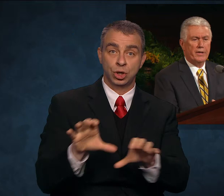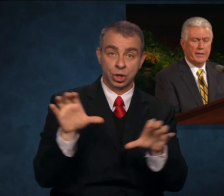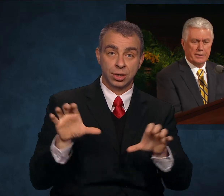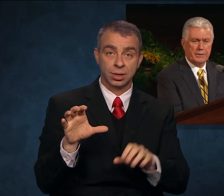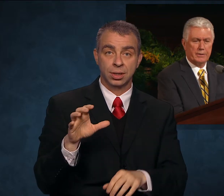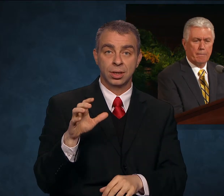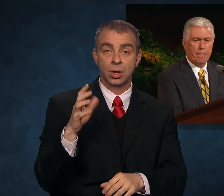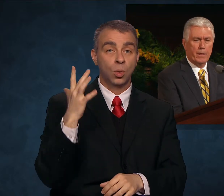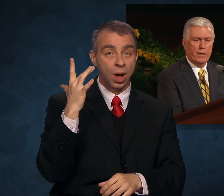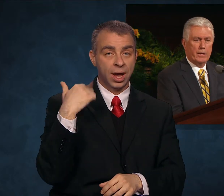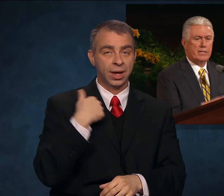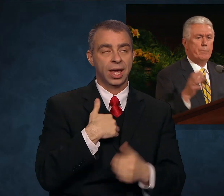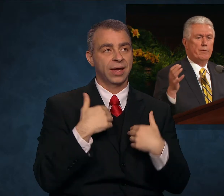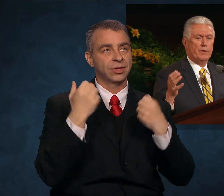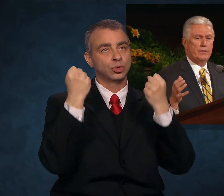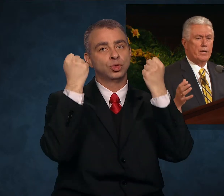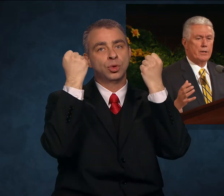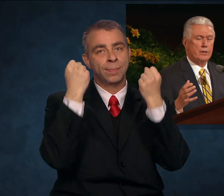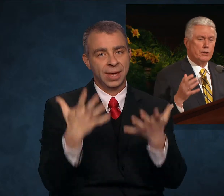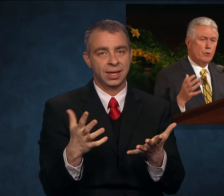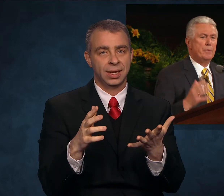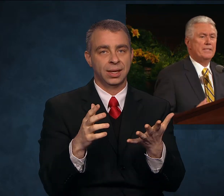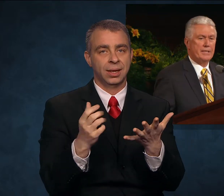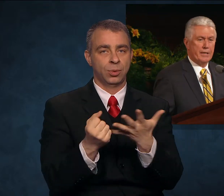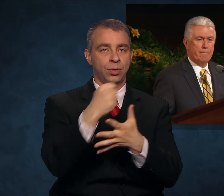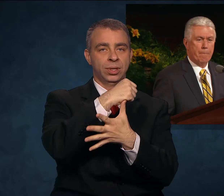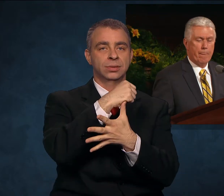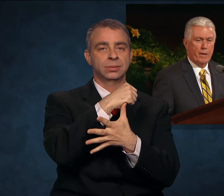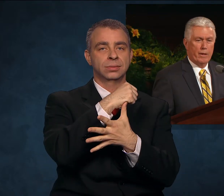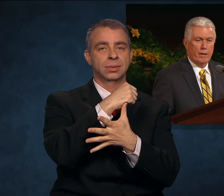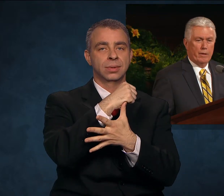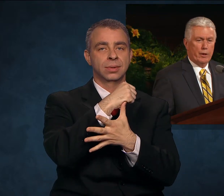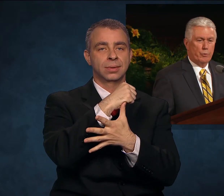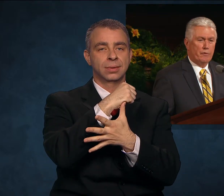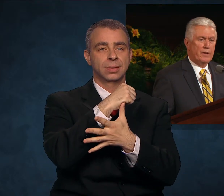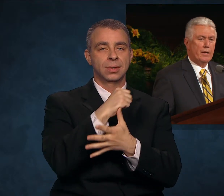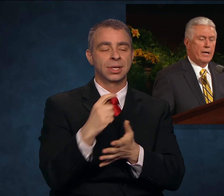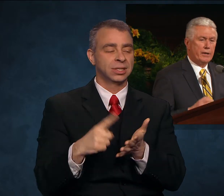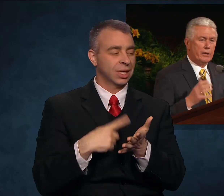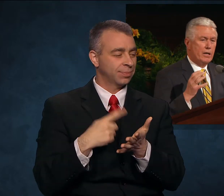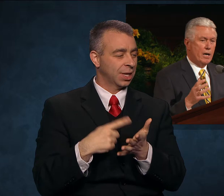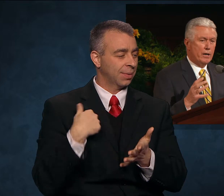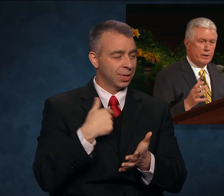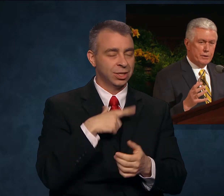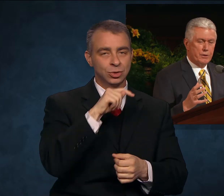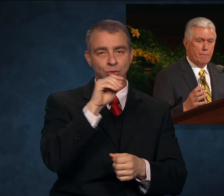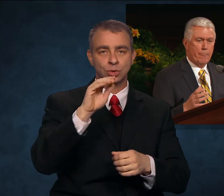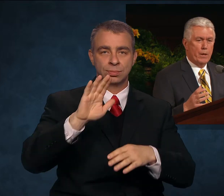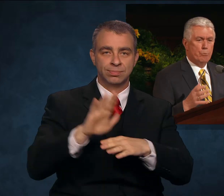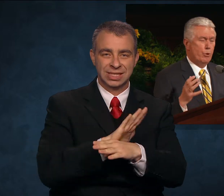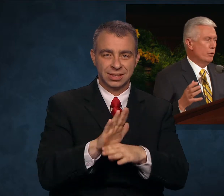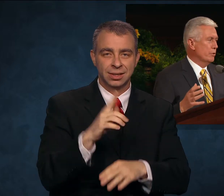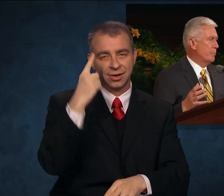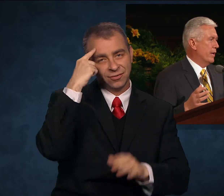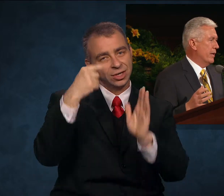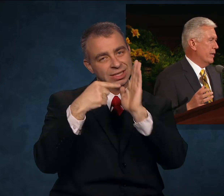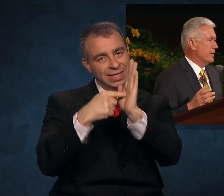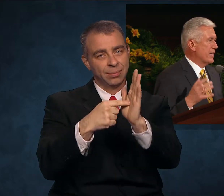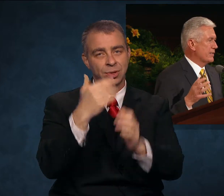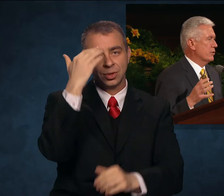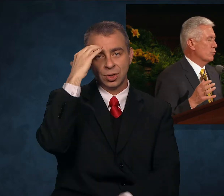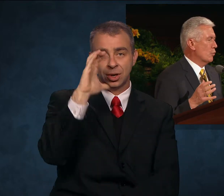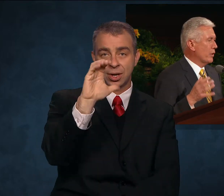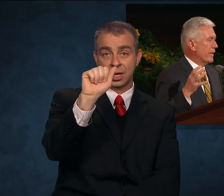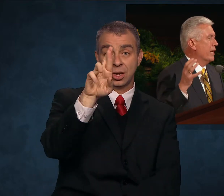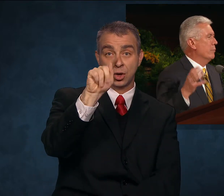we face. Some of us are so busy that we feel like a cart pulled by